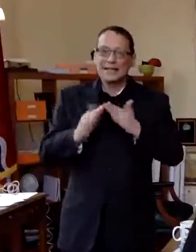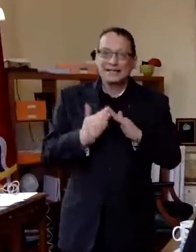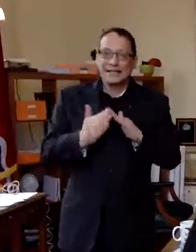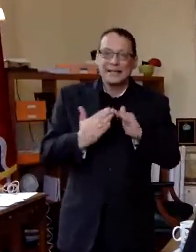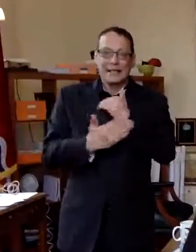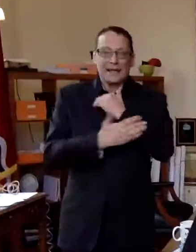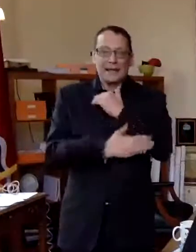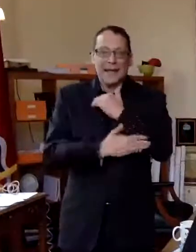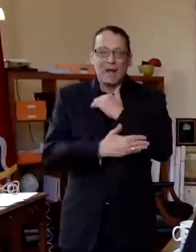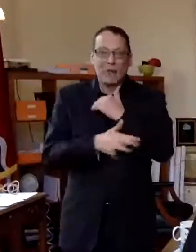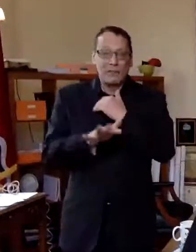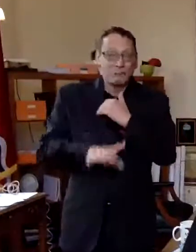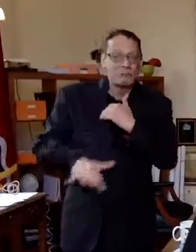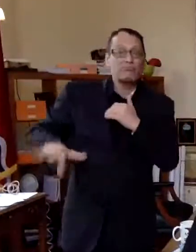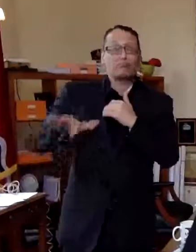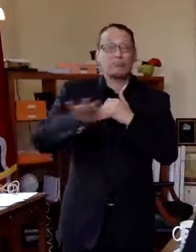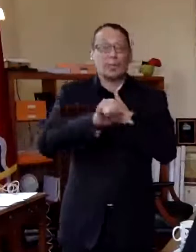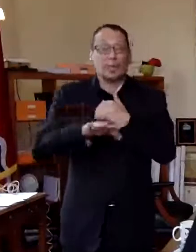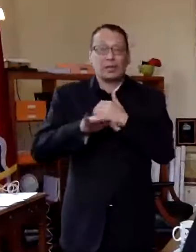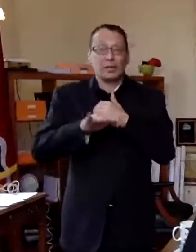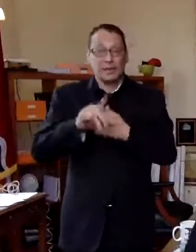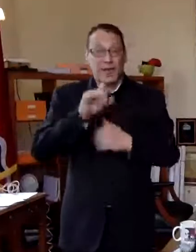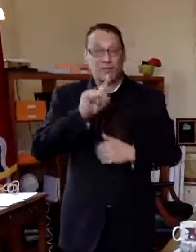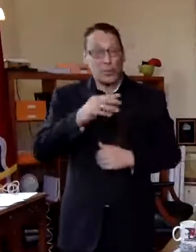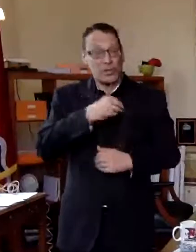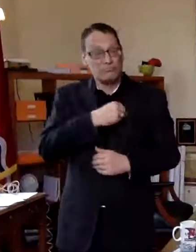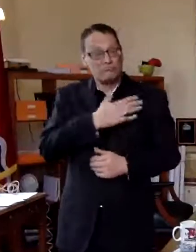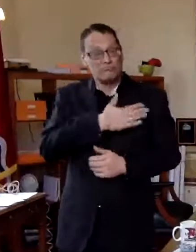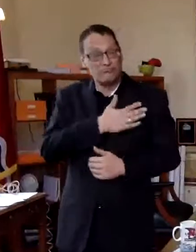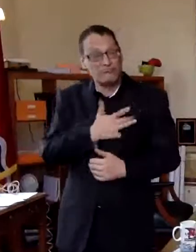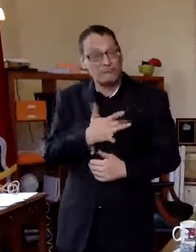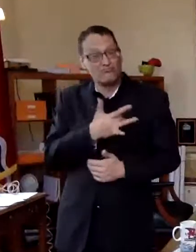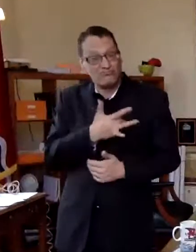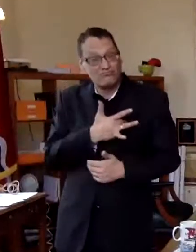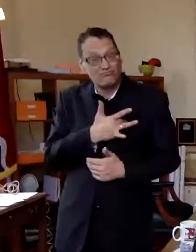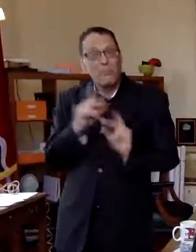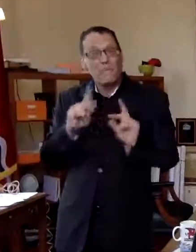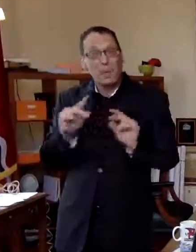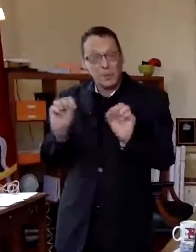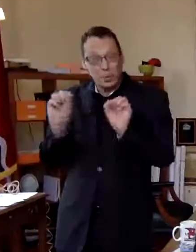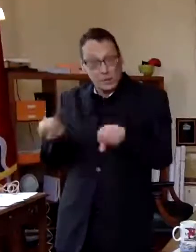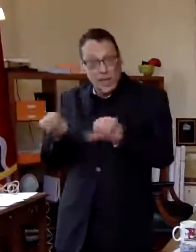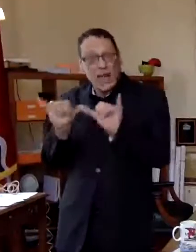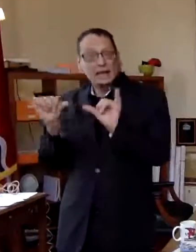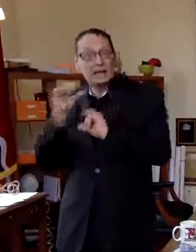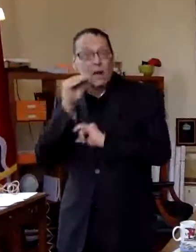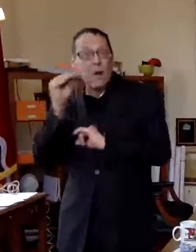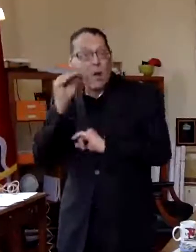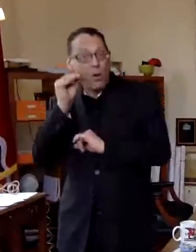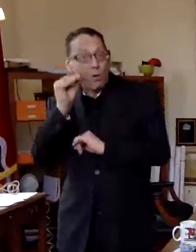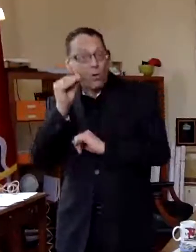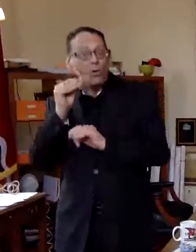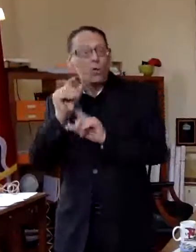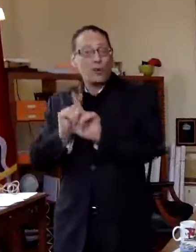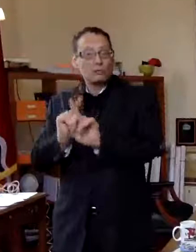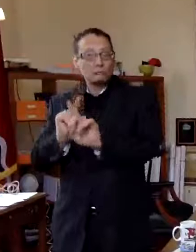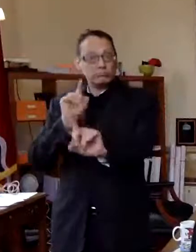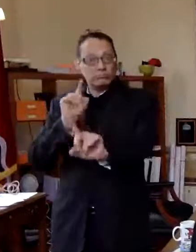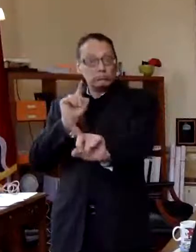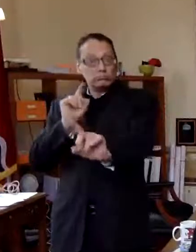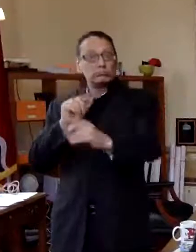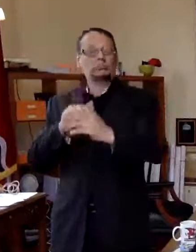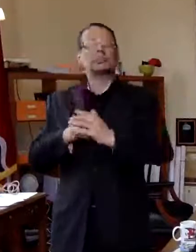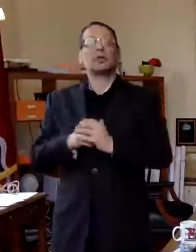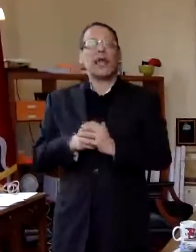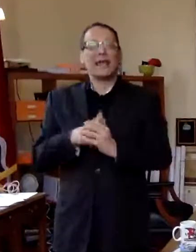region have um have really taken this to heart and those that can are staying home uh and social distancing and